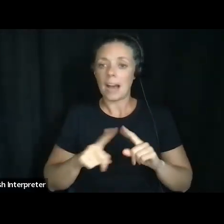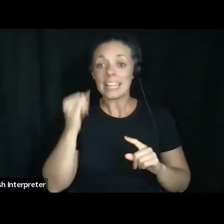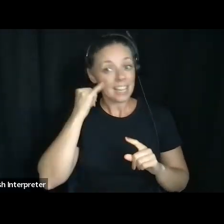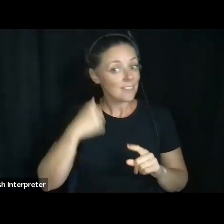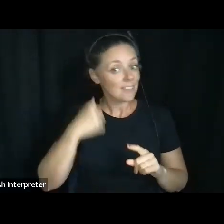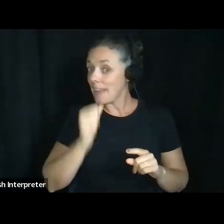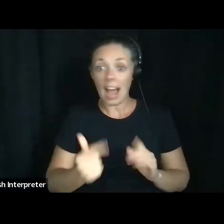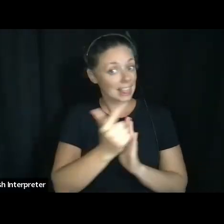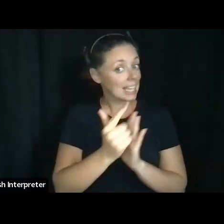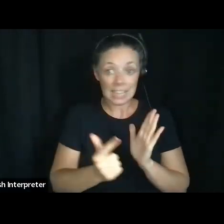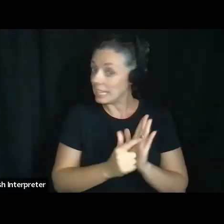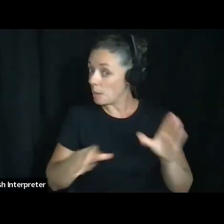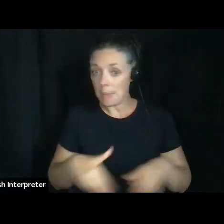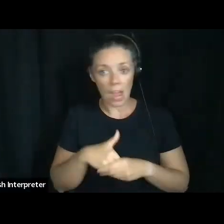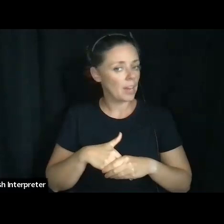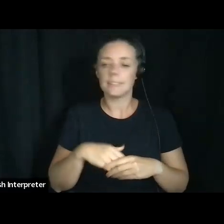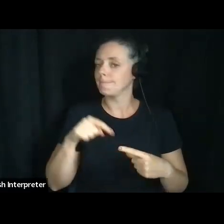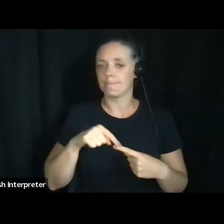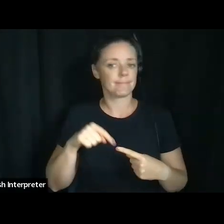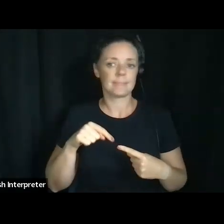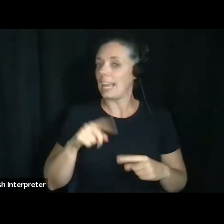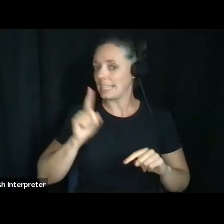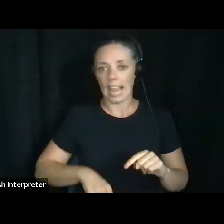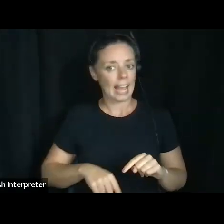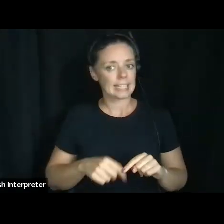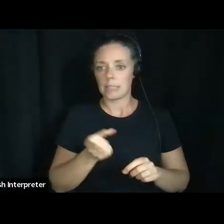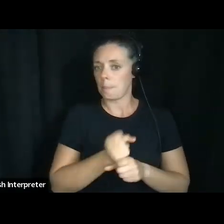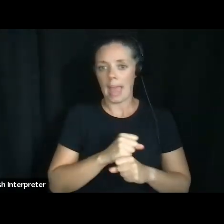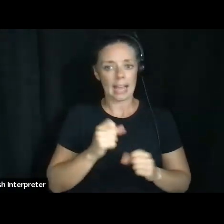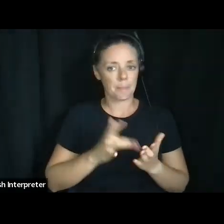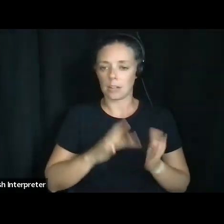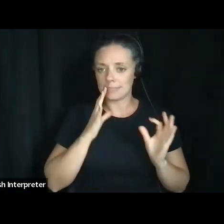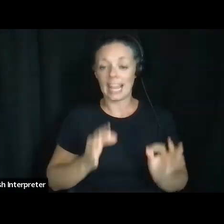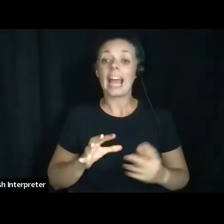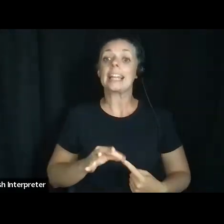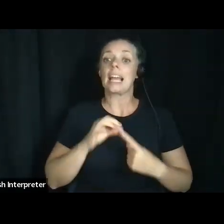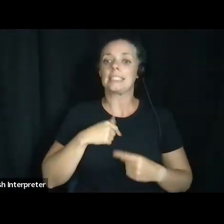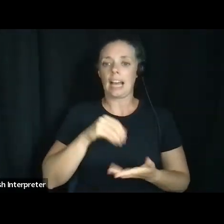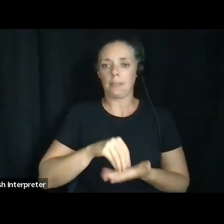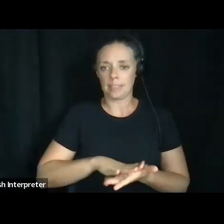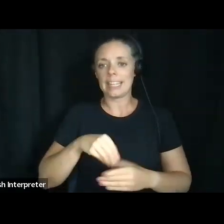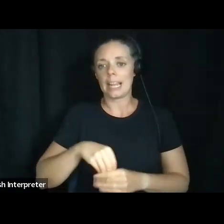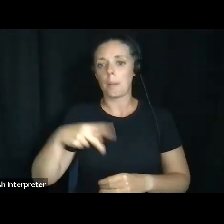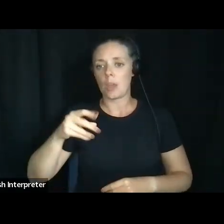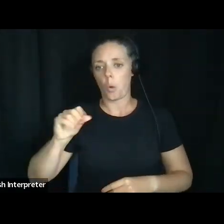person, then that person does not step in and make medical decisions for me unless I name them in a power of attorney.